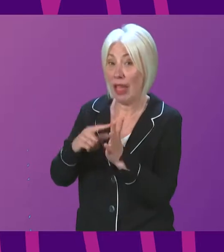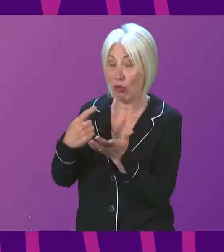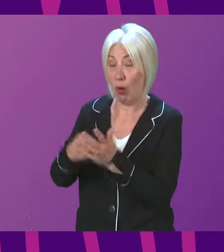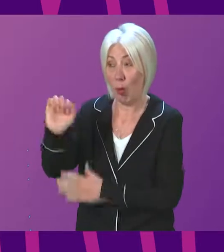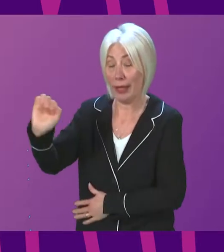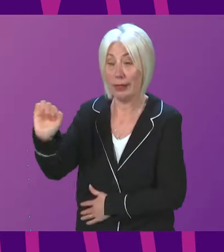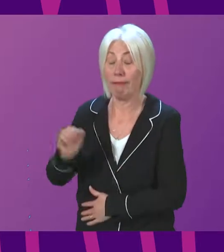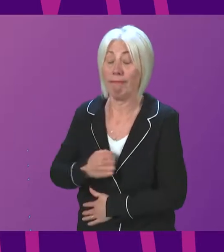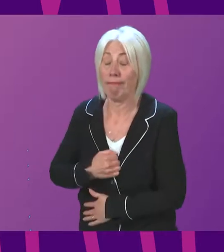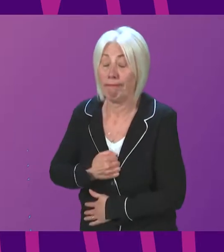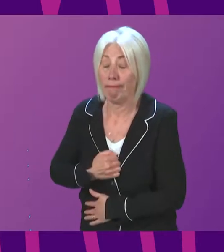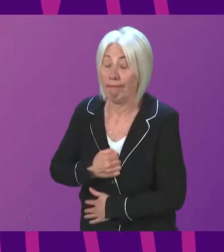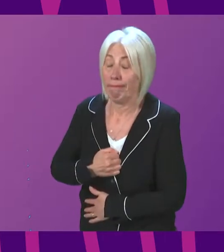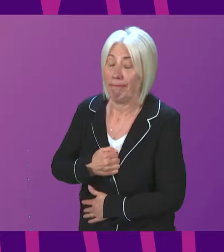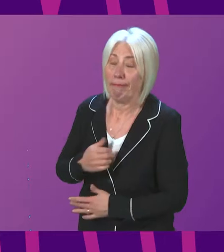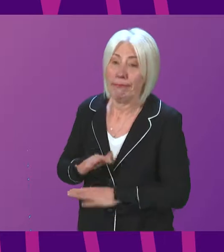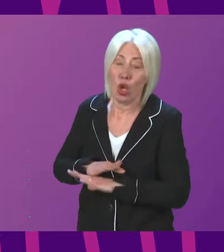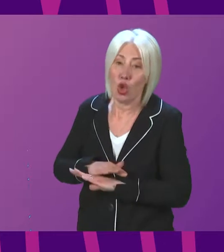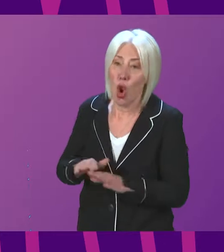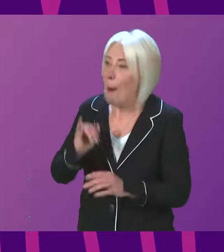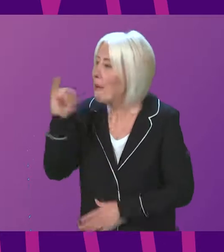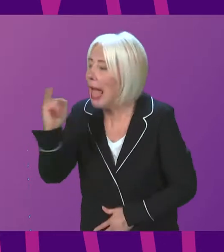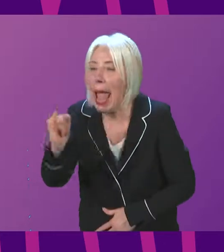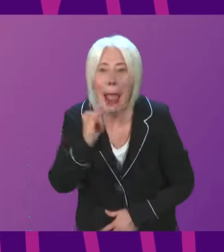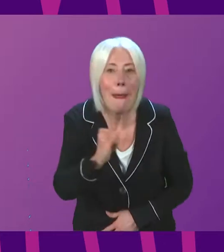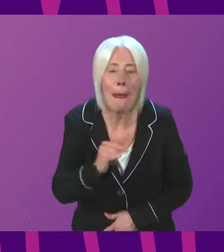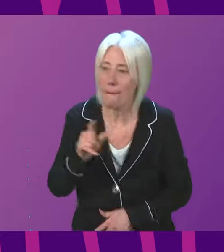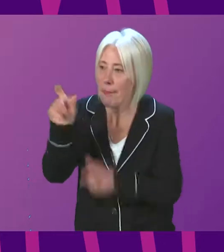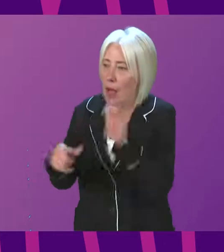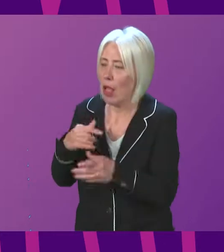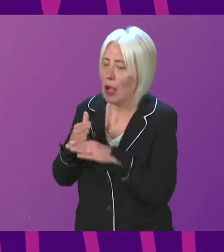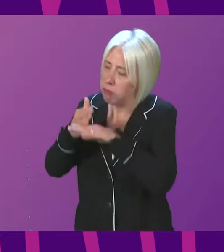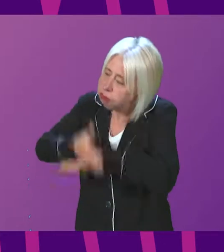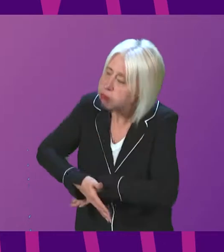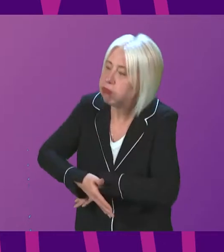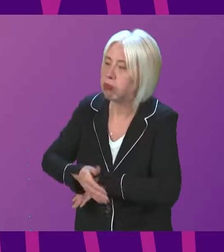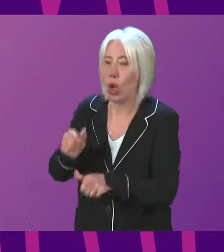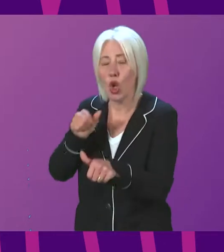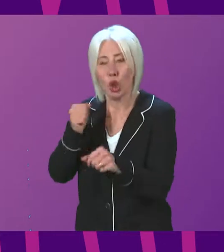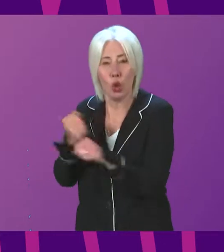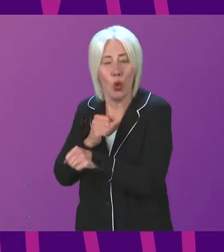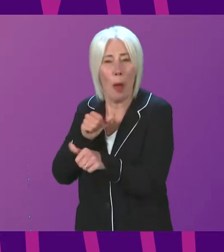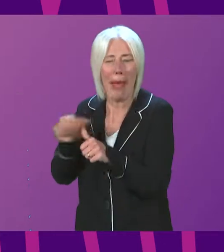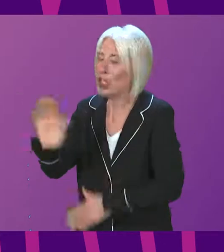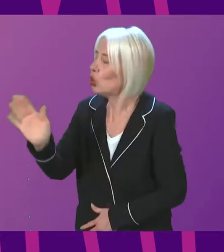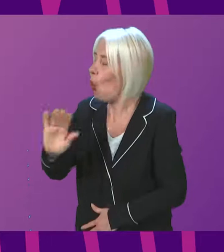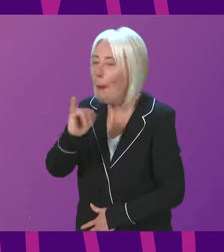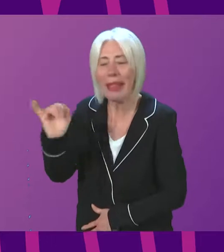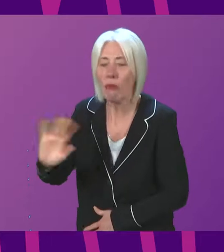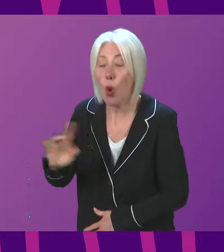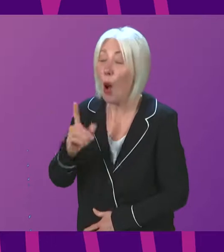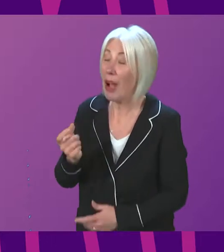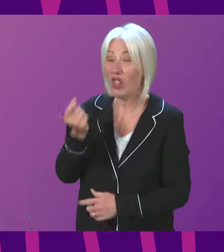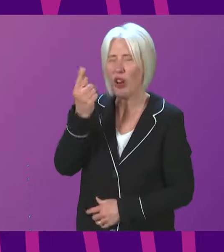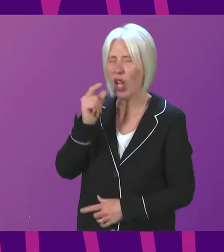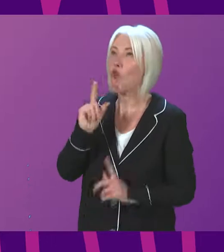This is not about blaming people who were doing their best. It is about trying to help us understand what could